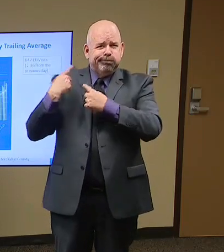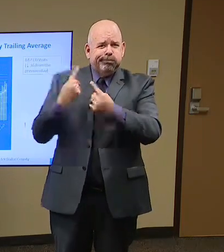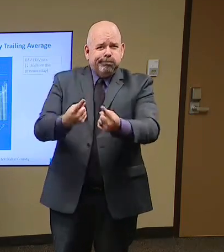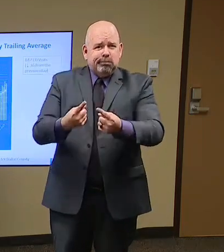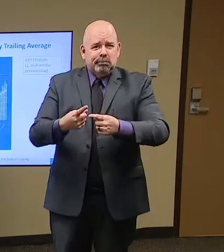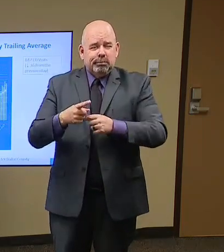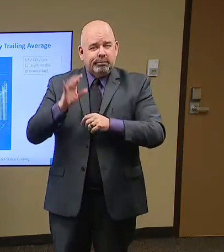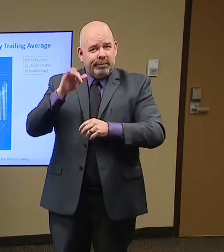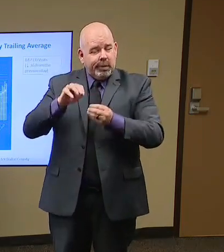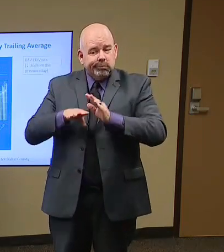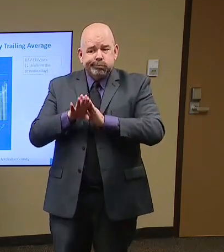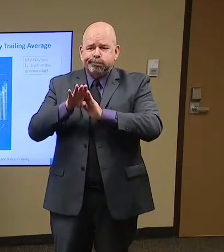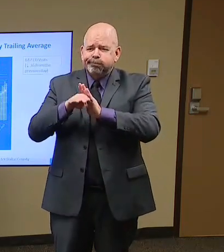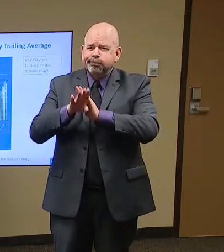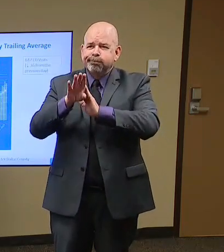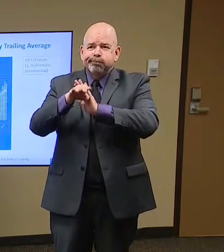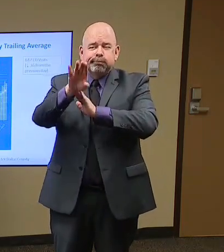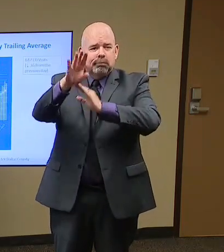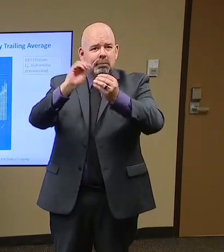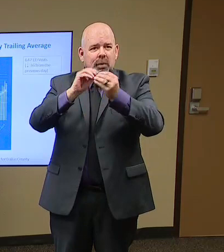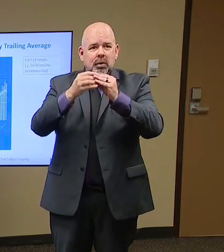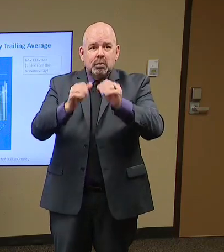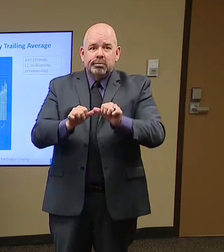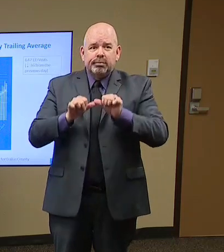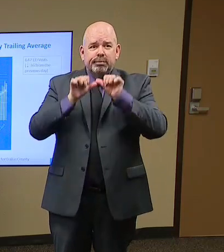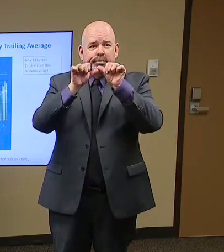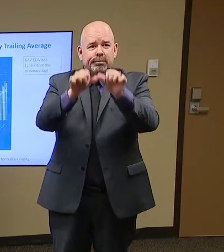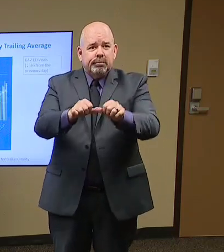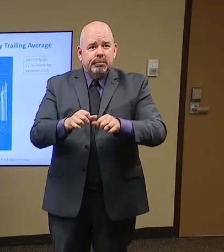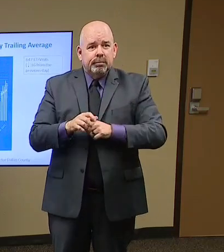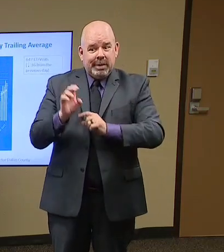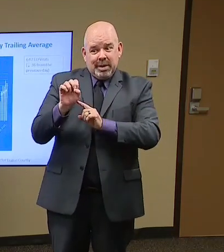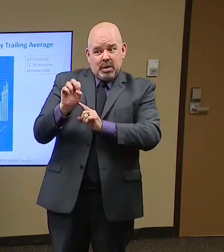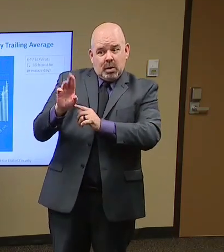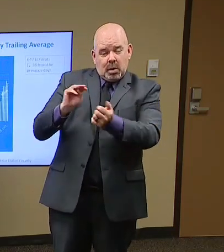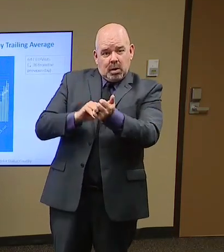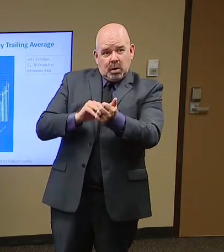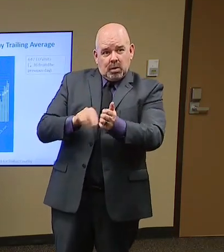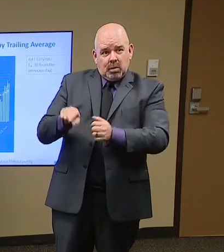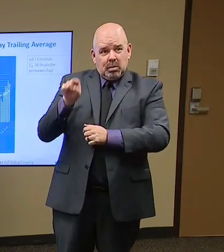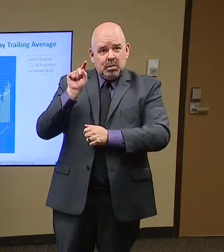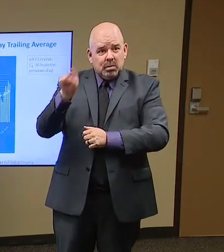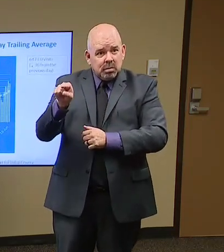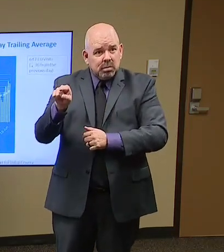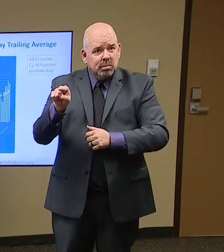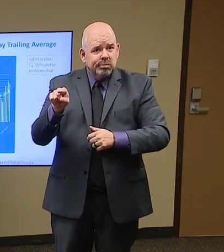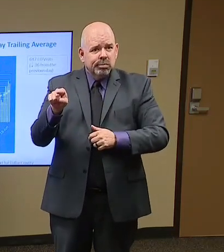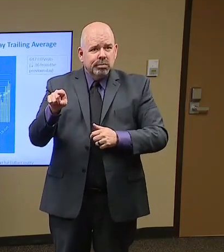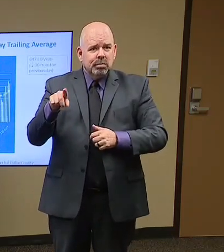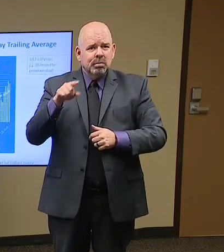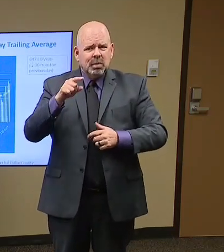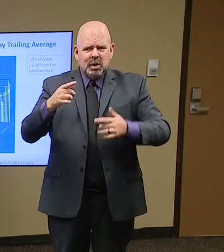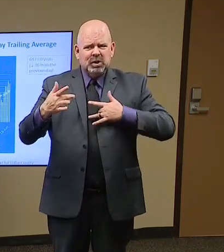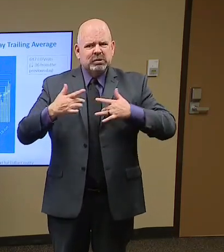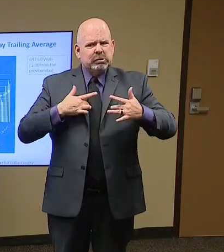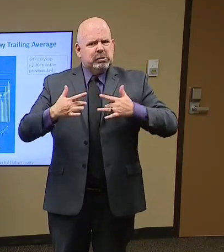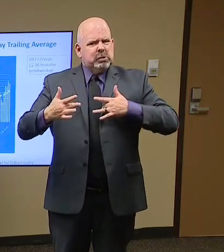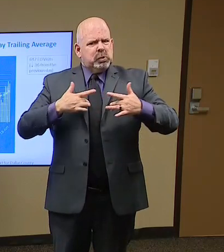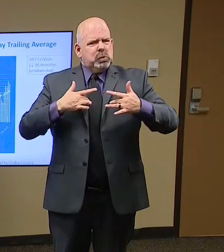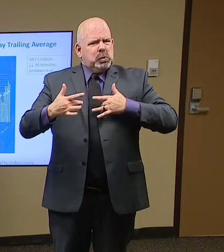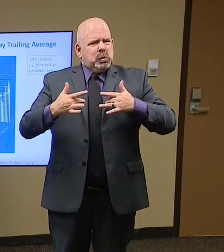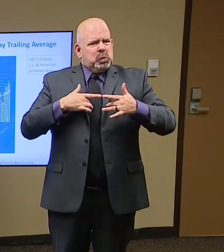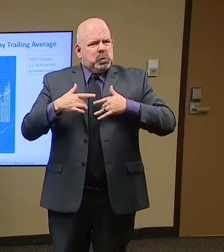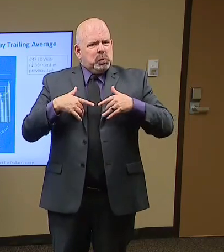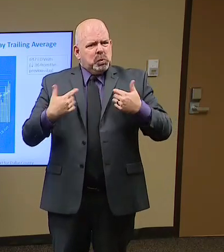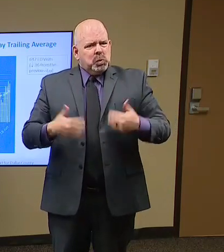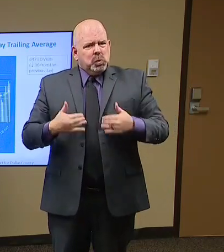to some of the ER physicians, it's very extremely concerning what they're seeing on the ground level out there. know,